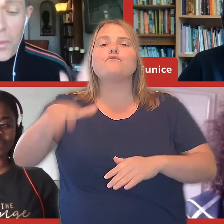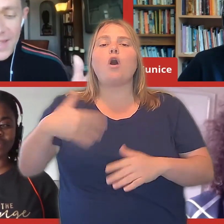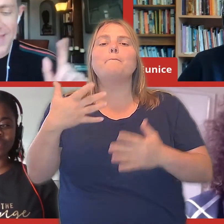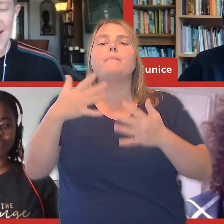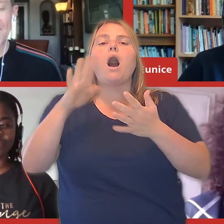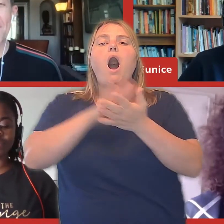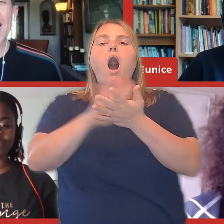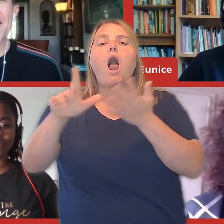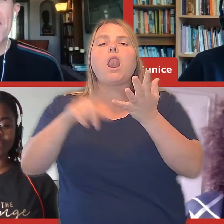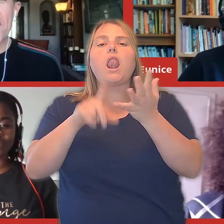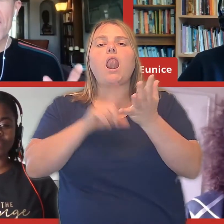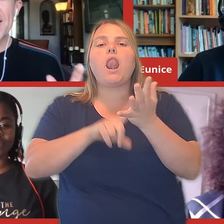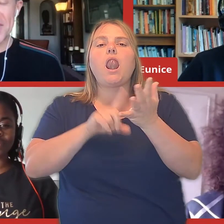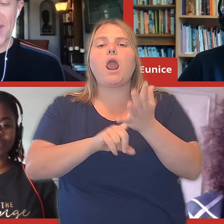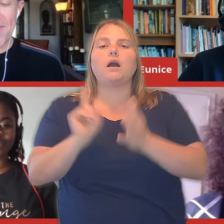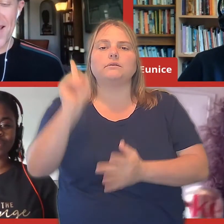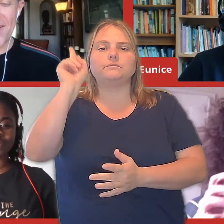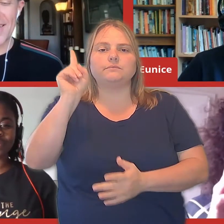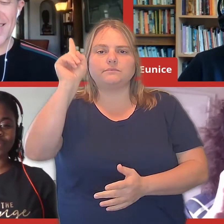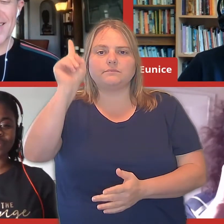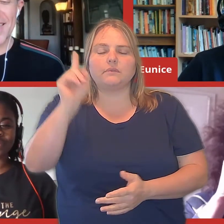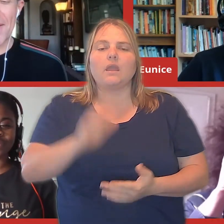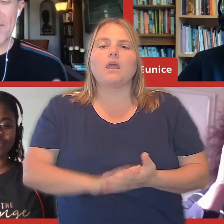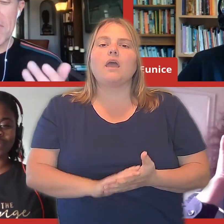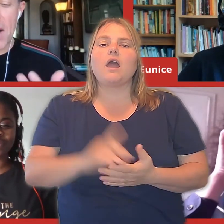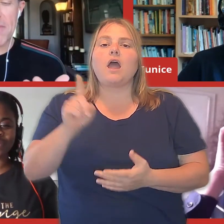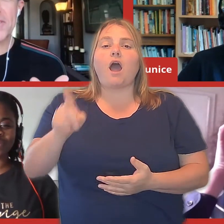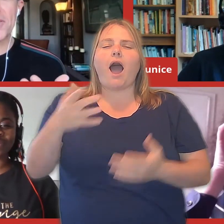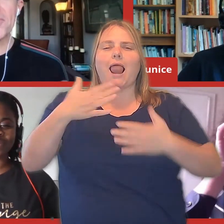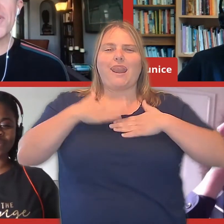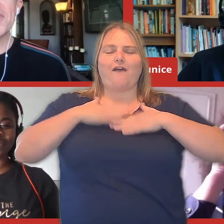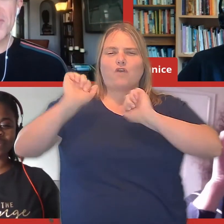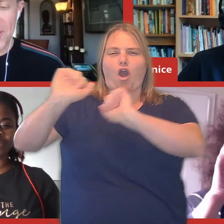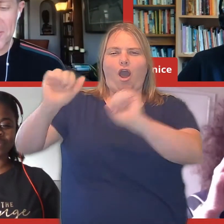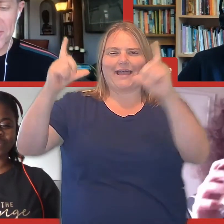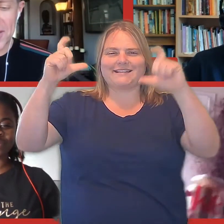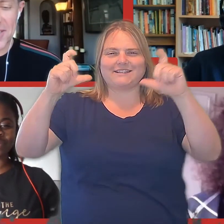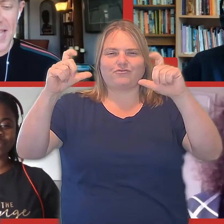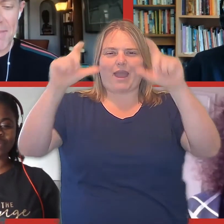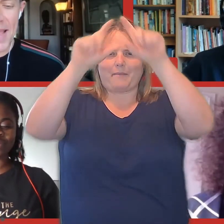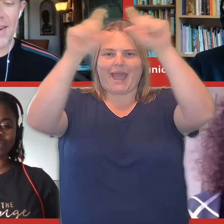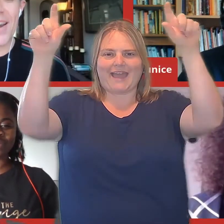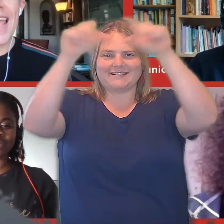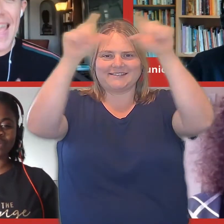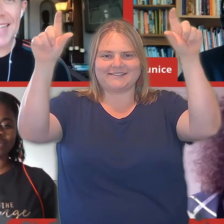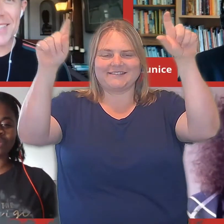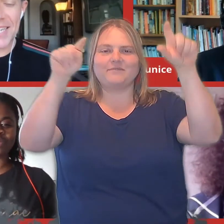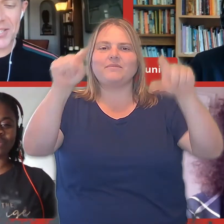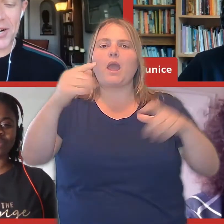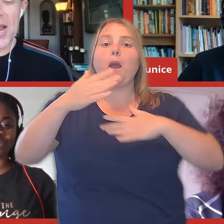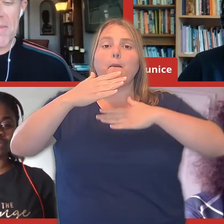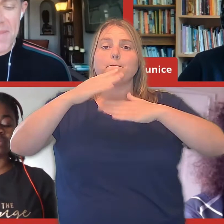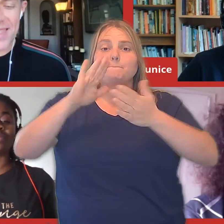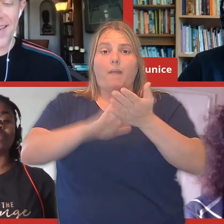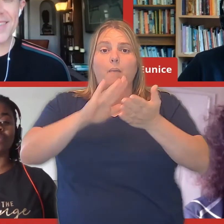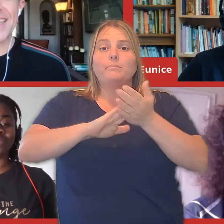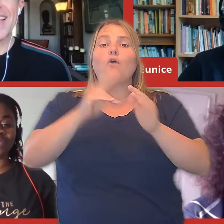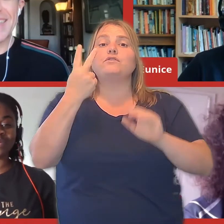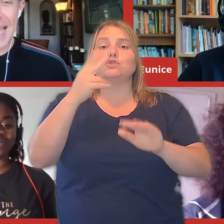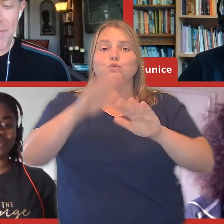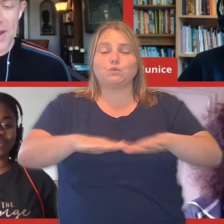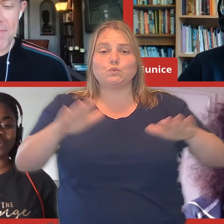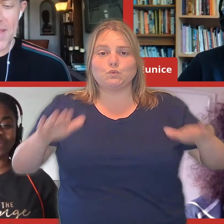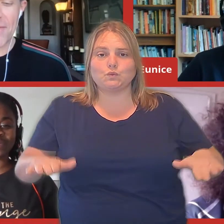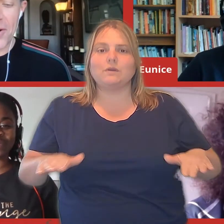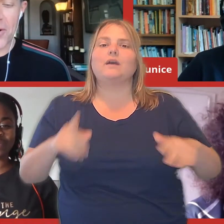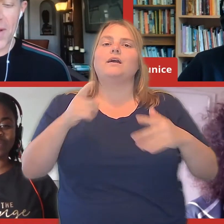Hull West and Hessel. And I love her Instagram header. It says, mom of two, social justice campaigner, ex teacher, Methodist,